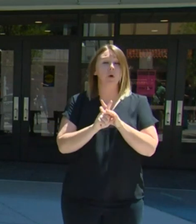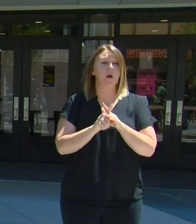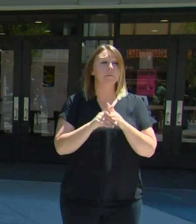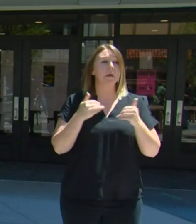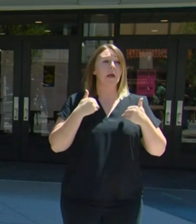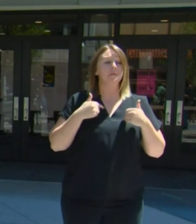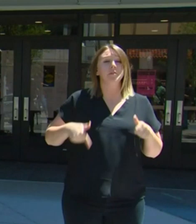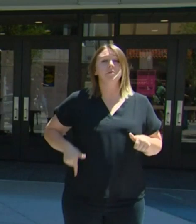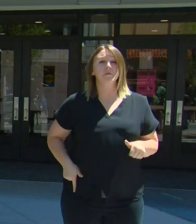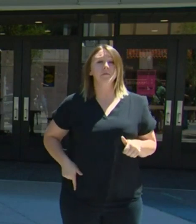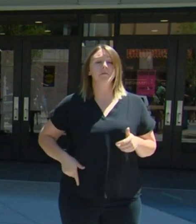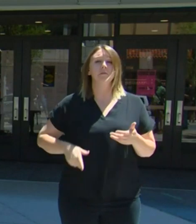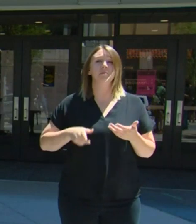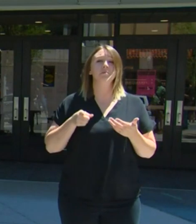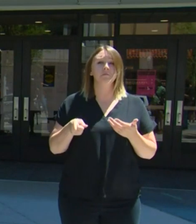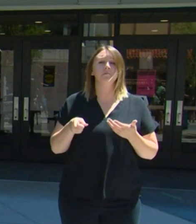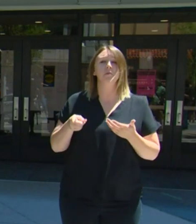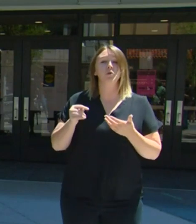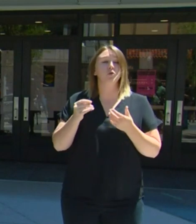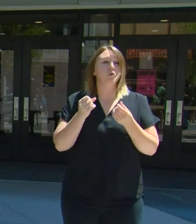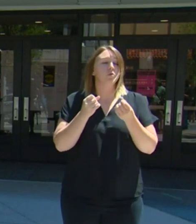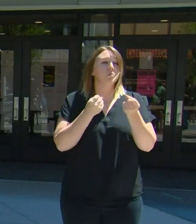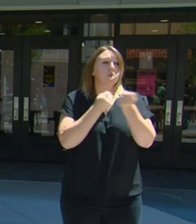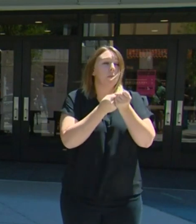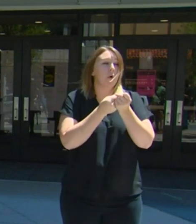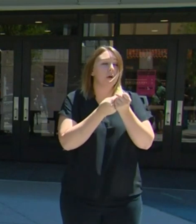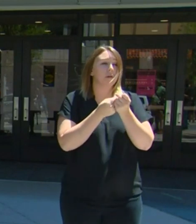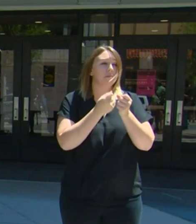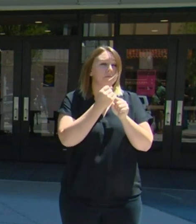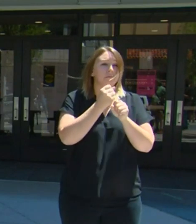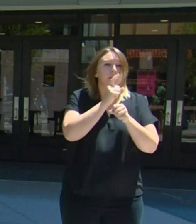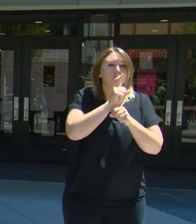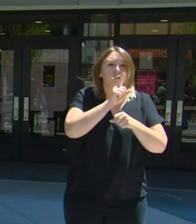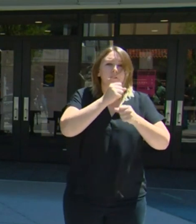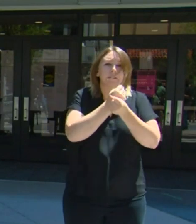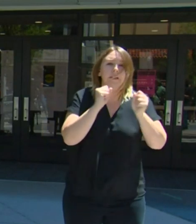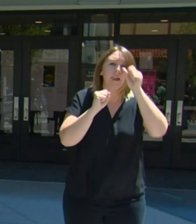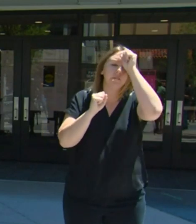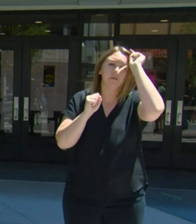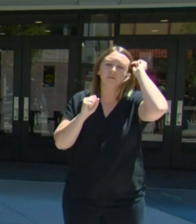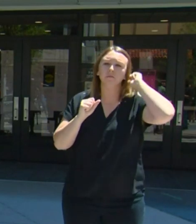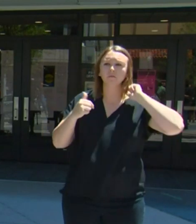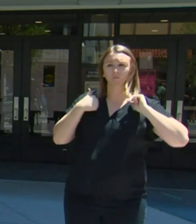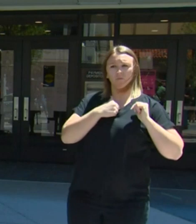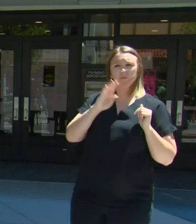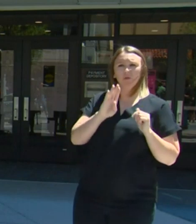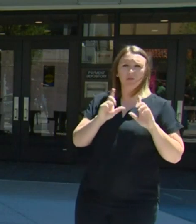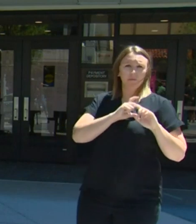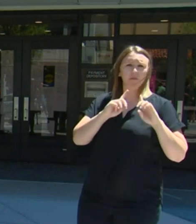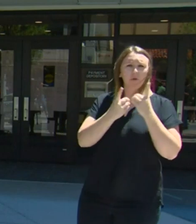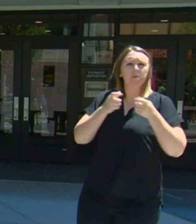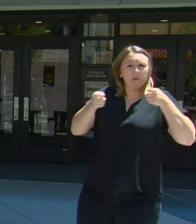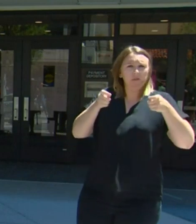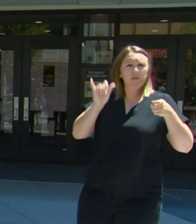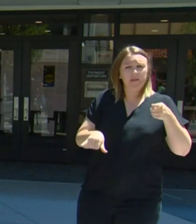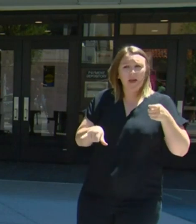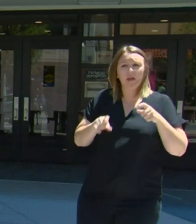we feel like we have a handle on it. But it's certainly not illegal and it is your right to do so.